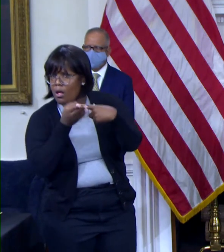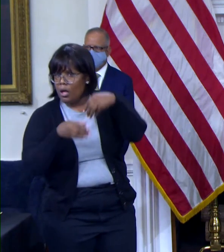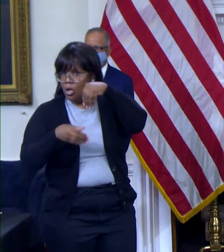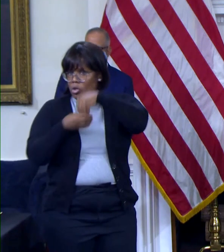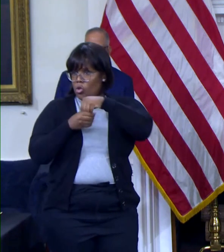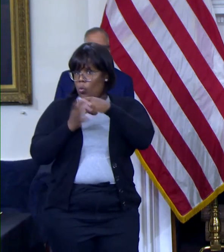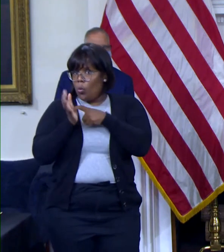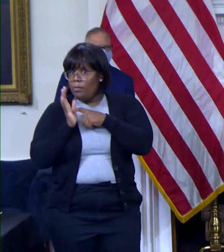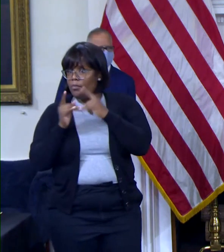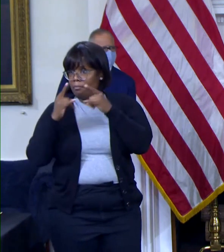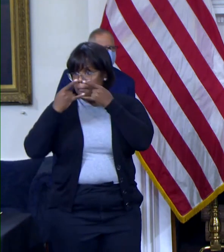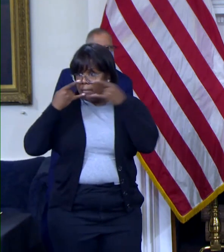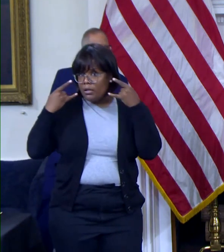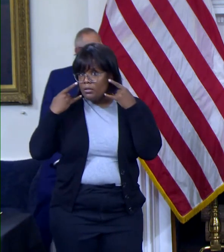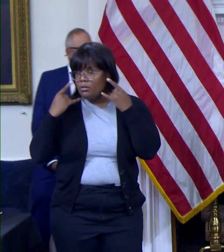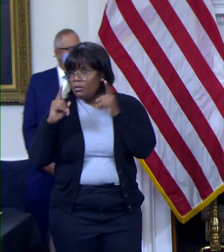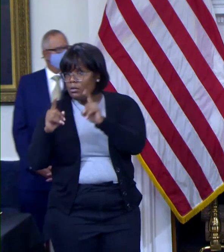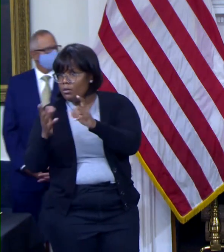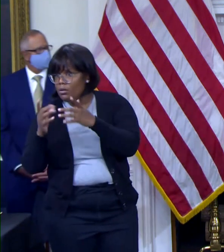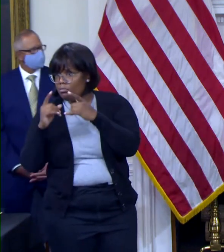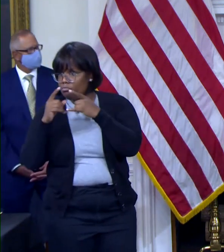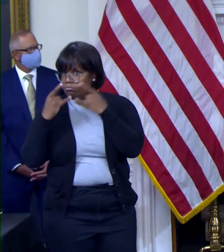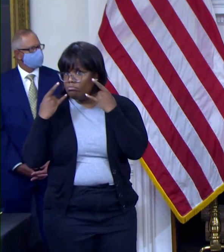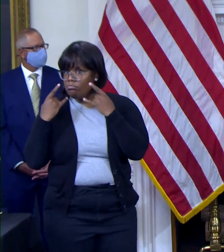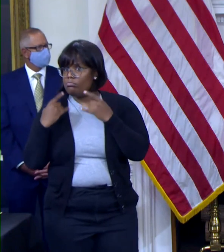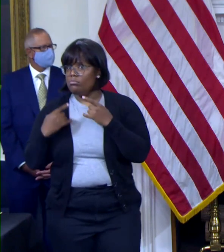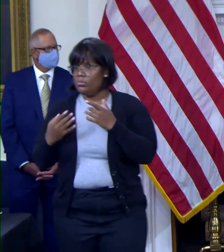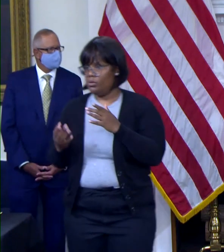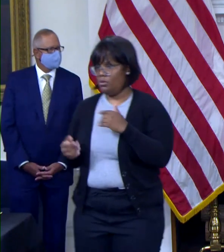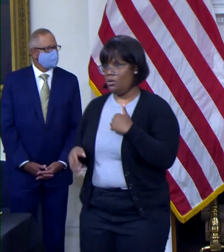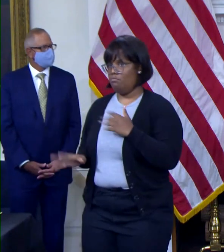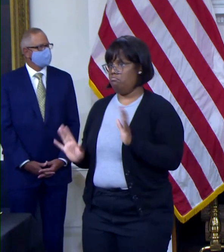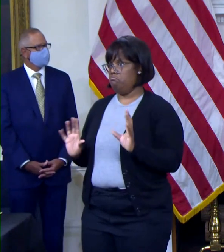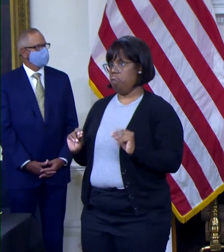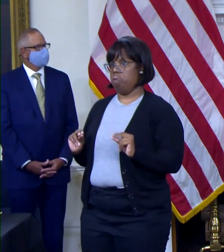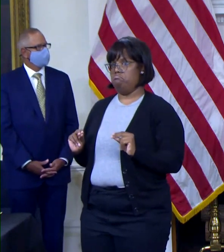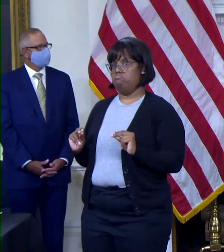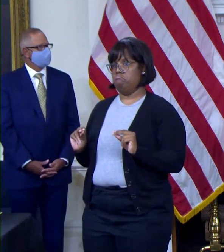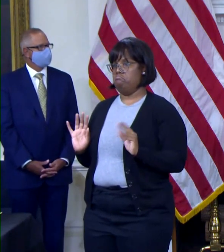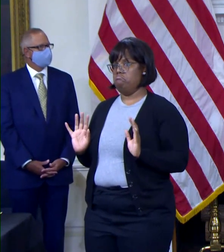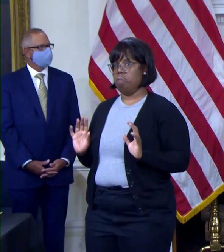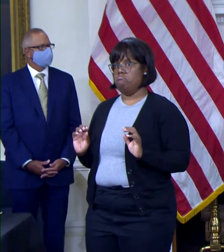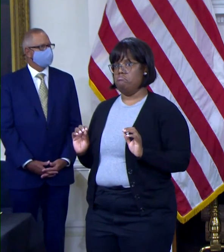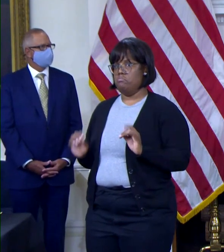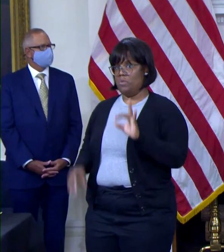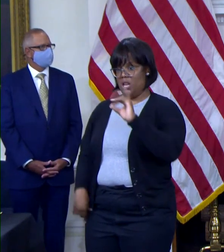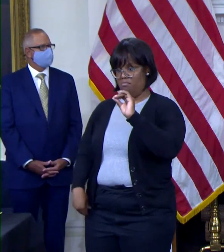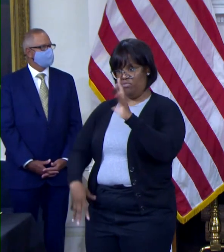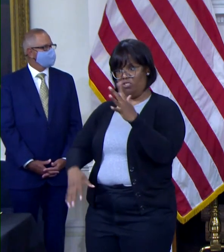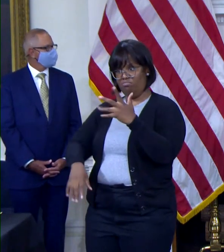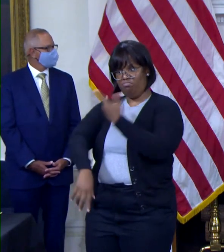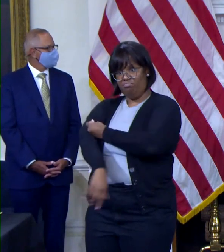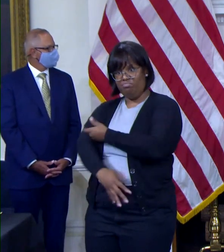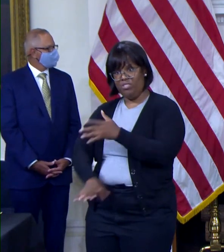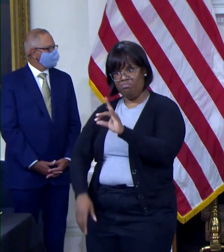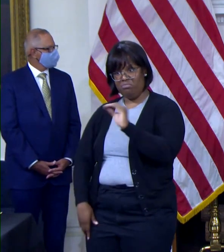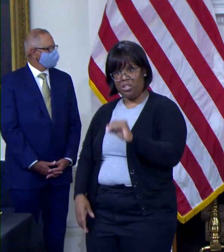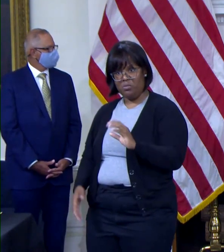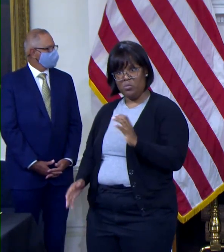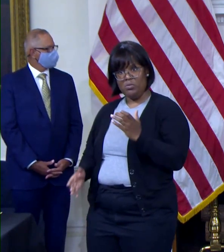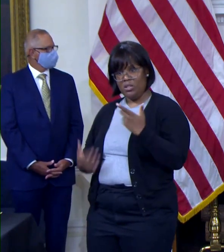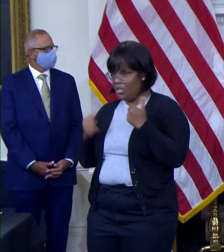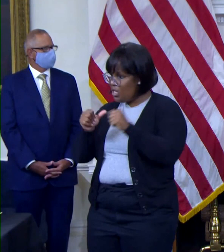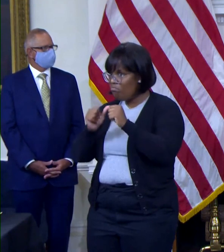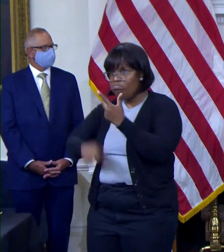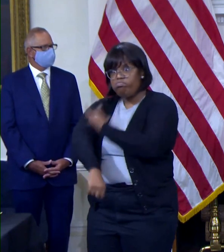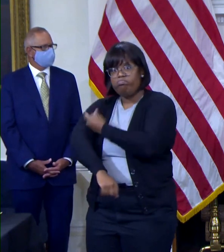again? We haven't been talking about indoor mask requirements at all. We're, you know, being 80% vaccinated, we think is a good step. And if we can get the rest of the people vaccinated,